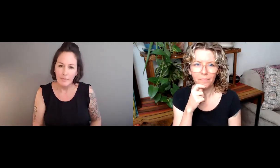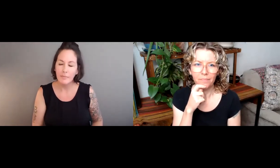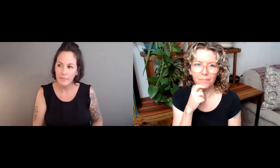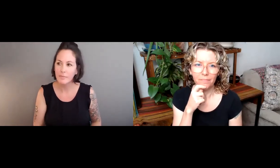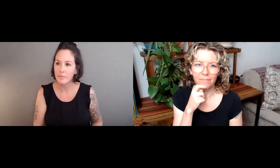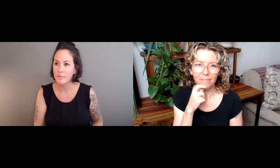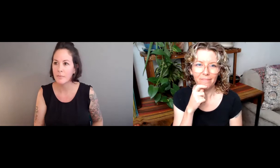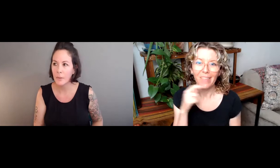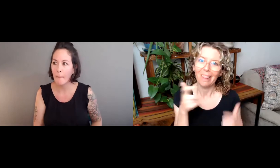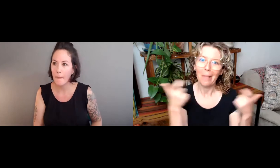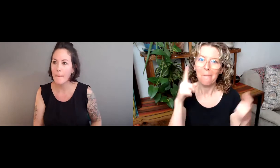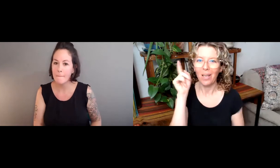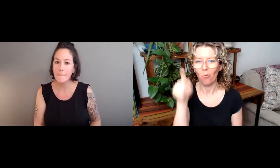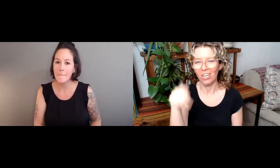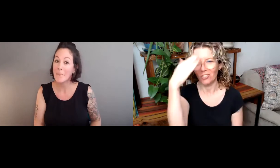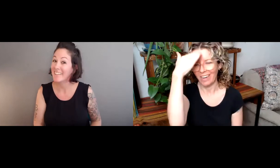in doing.